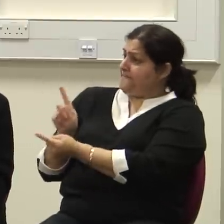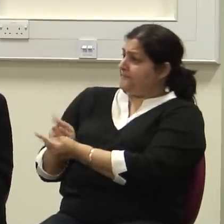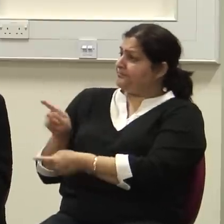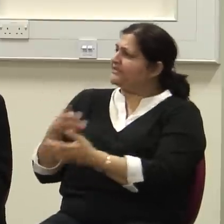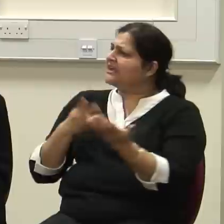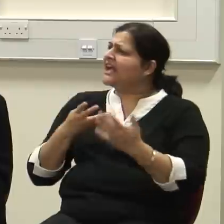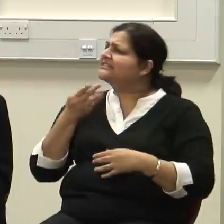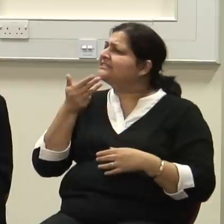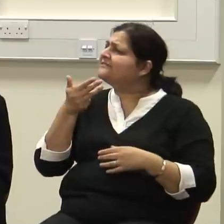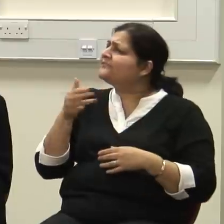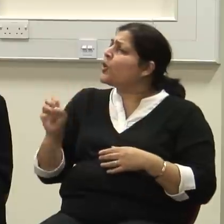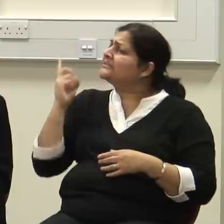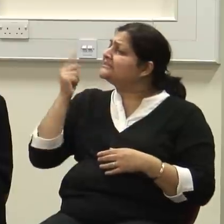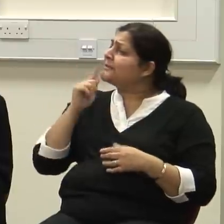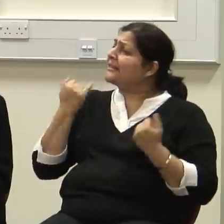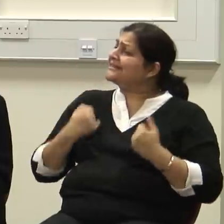1940s either.